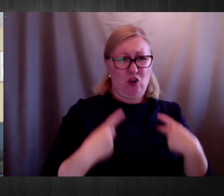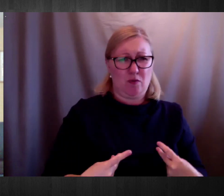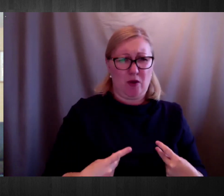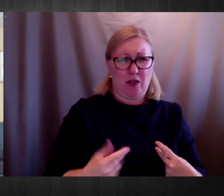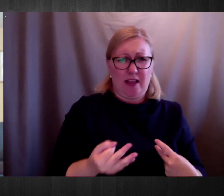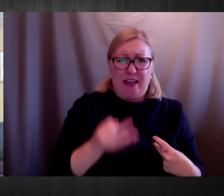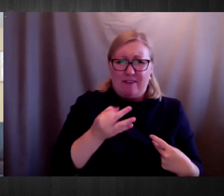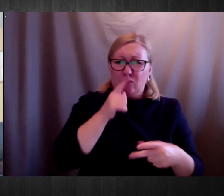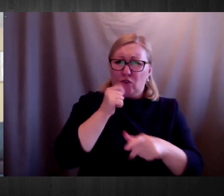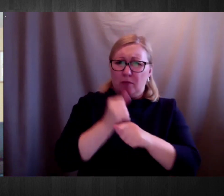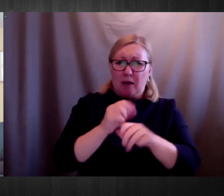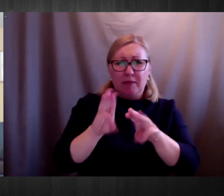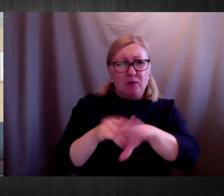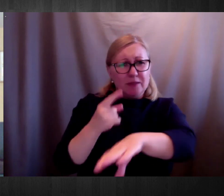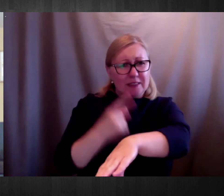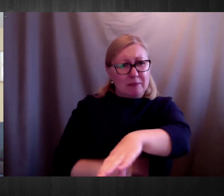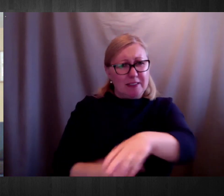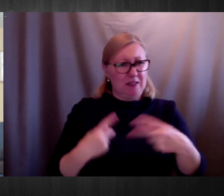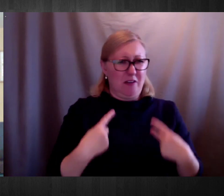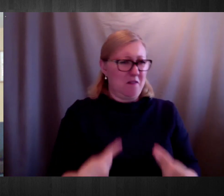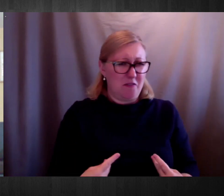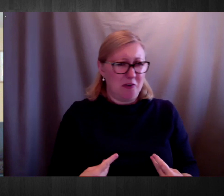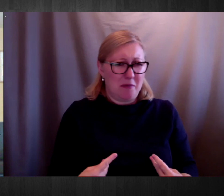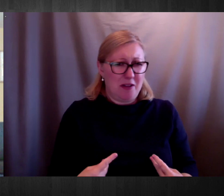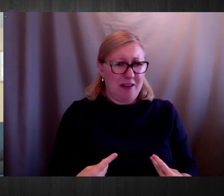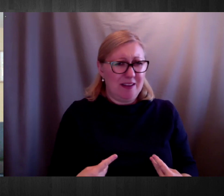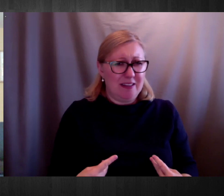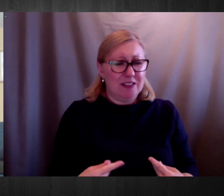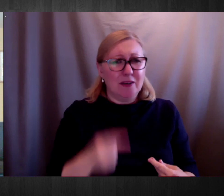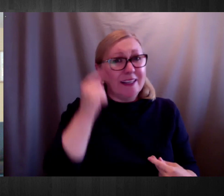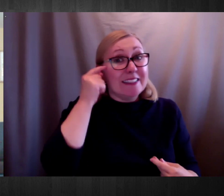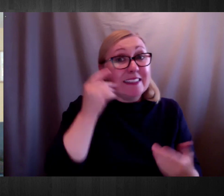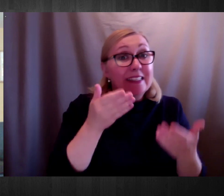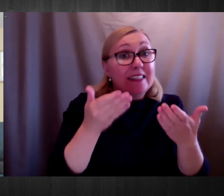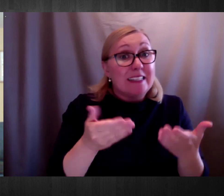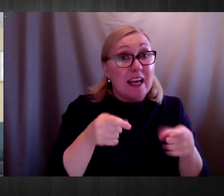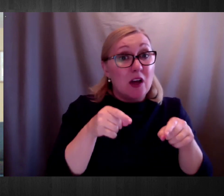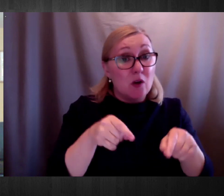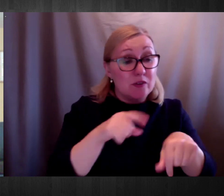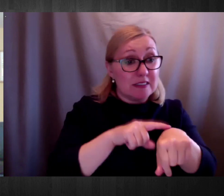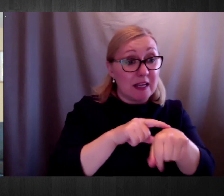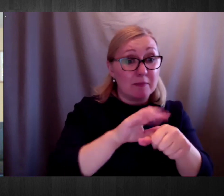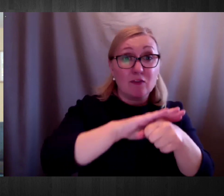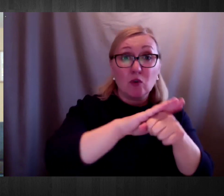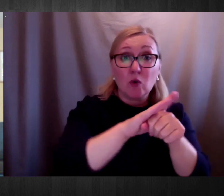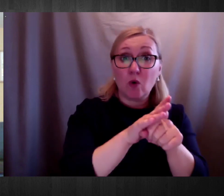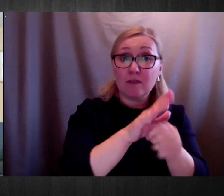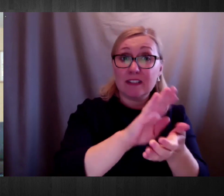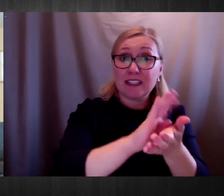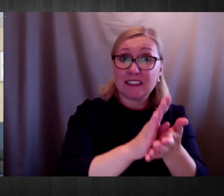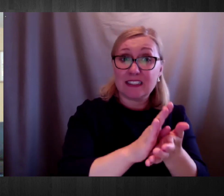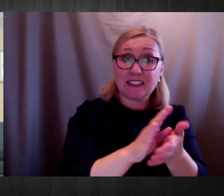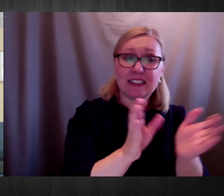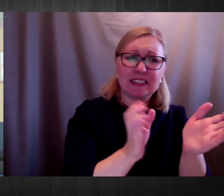see the pandemic as a crisis, but also as offering opportunities